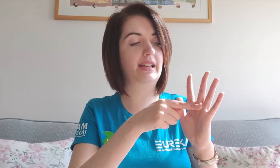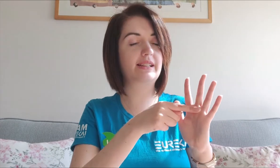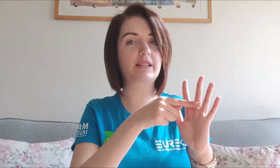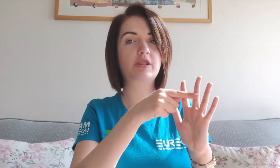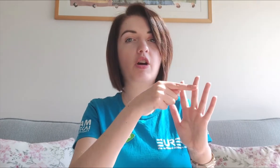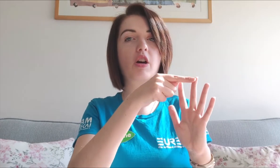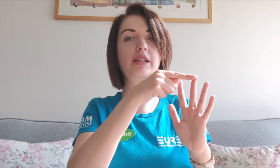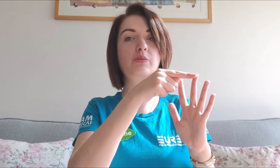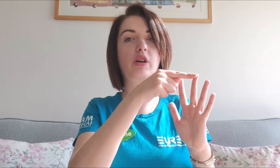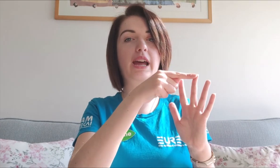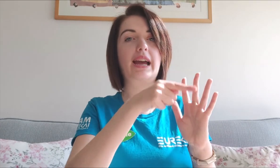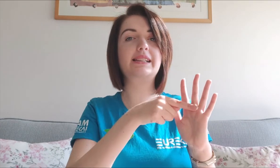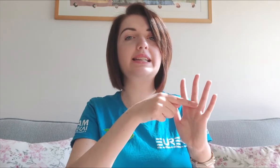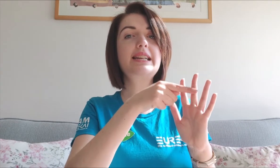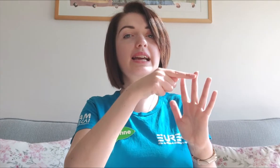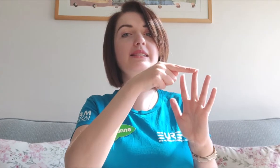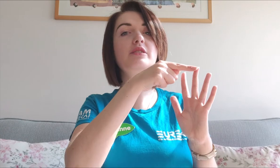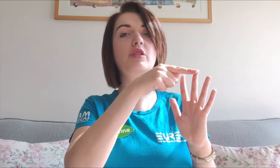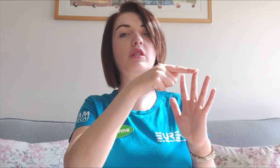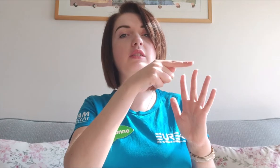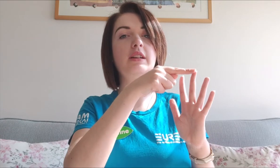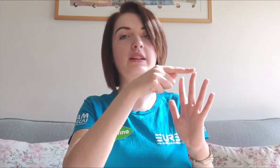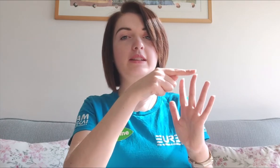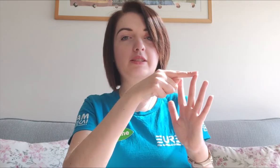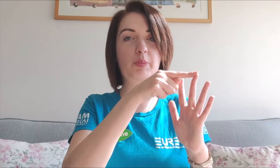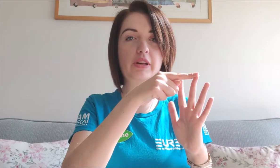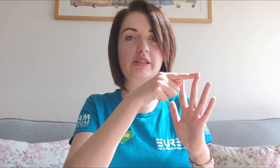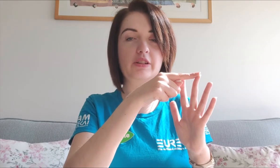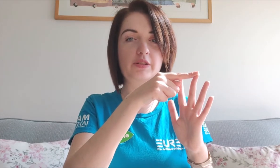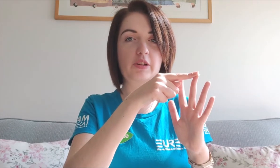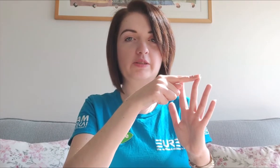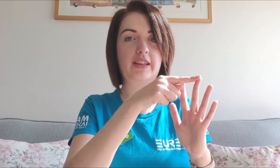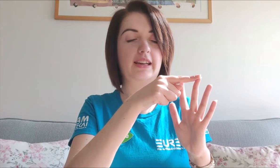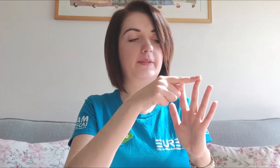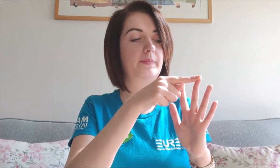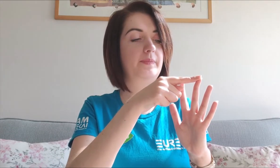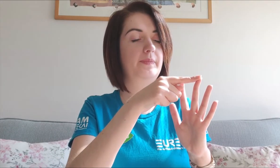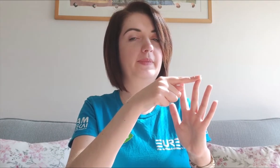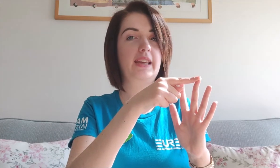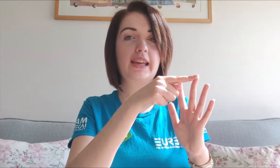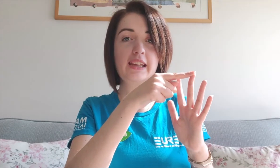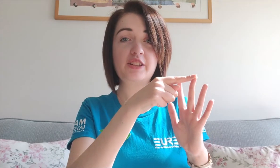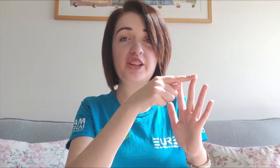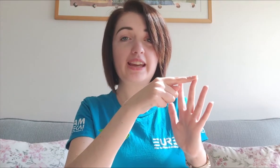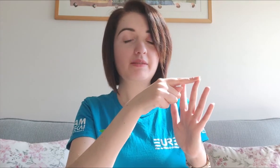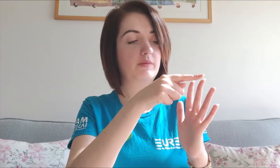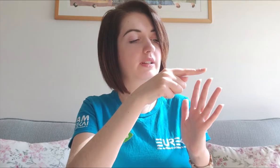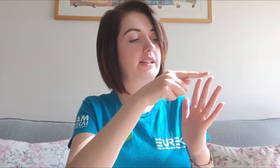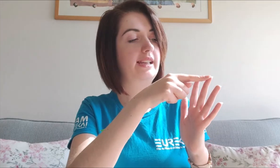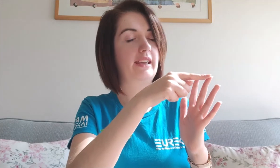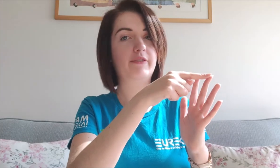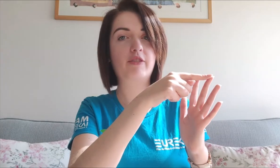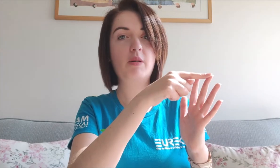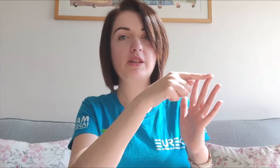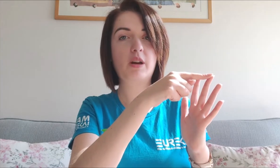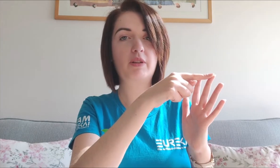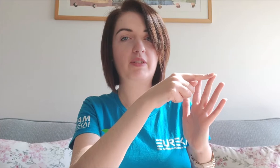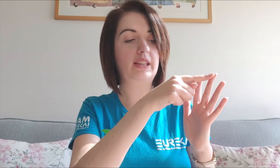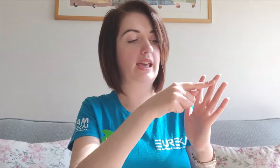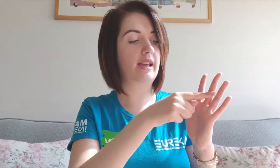think it's the tallest one. I's are nice and tall. So point to your tallest finger. J, I'm going to take it from the top of your finger there